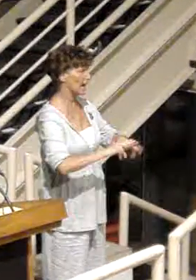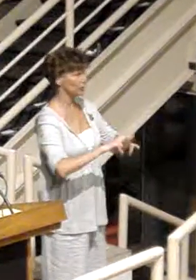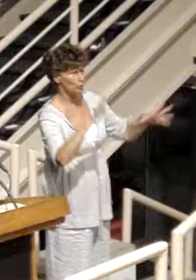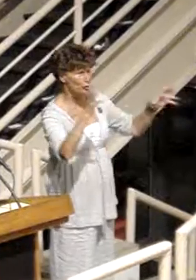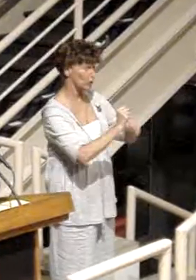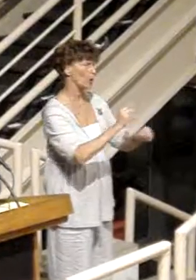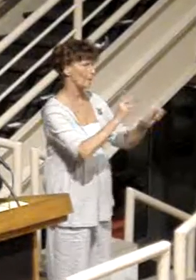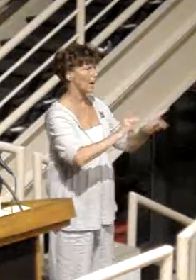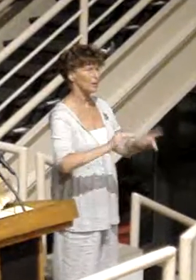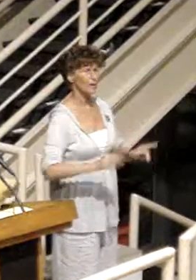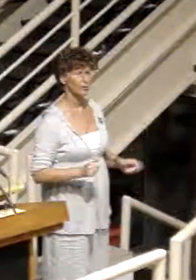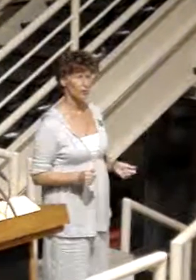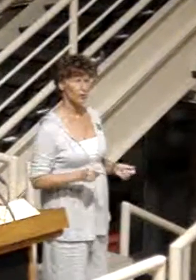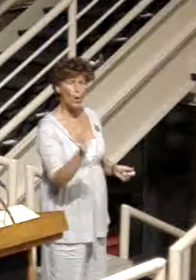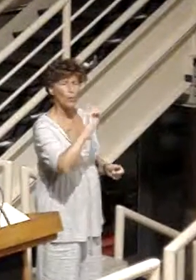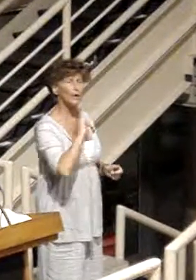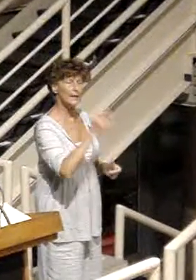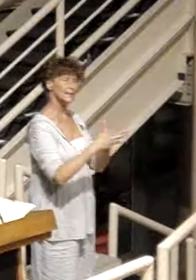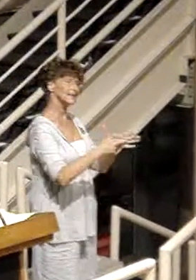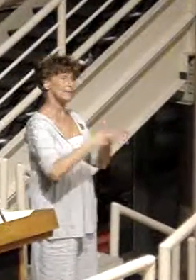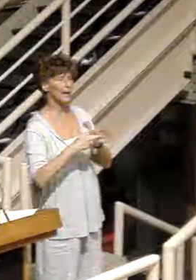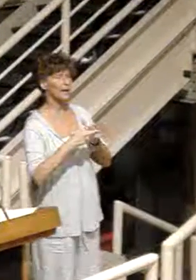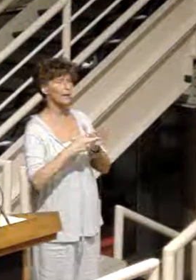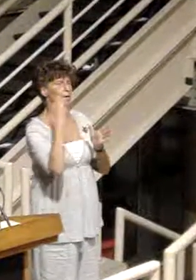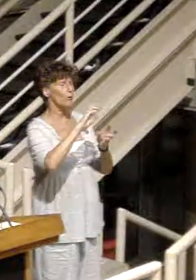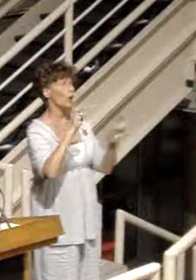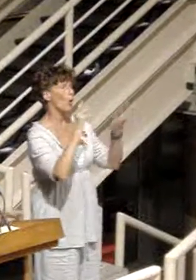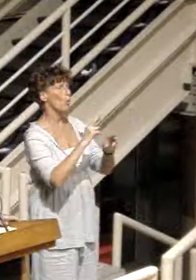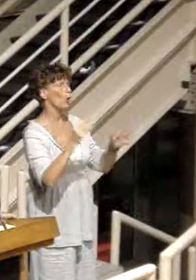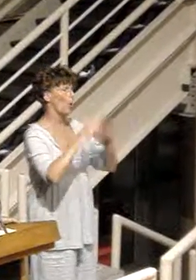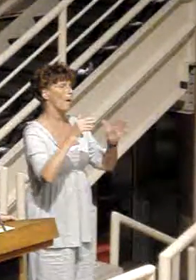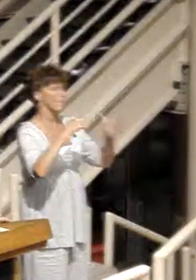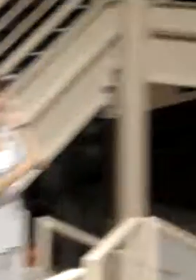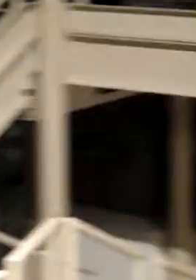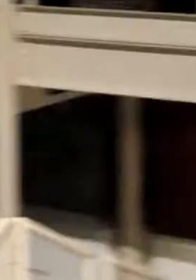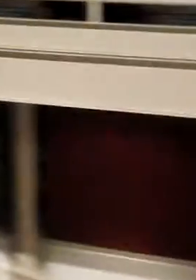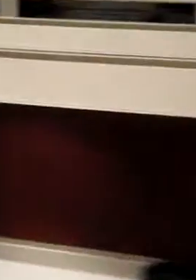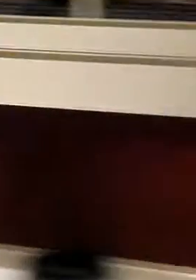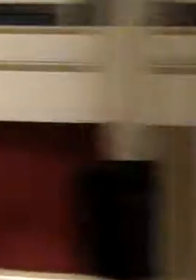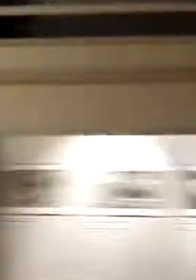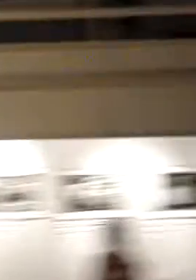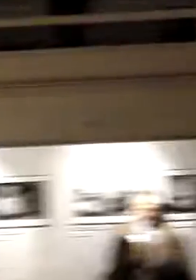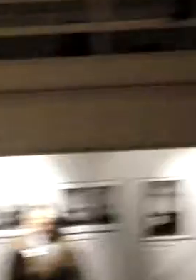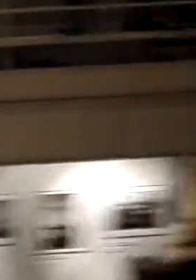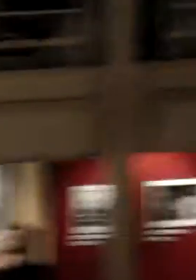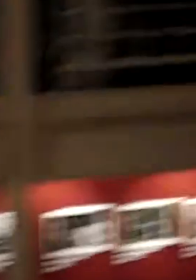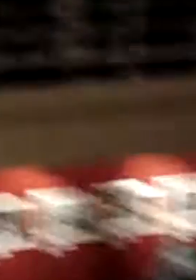Where is the demand for a war on poverty coming from Washington, D.C.?